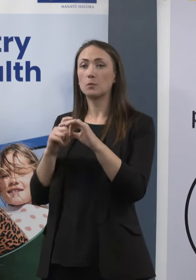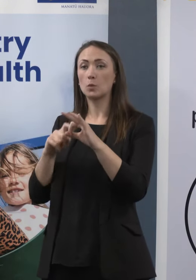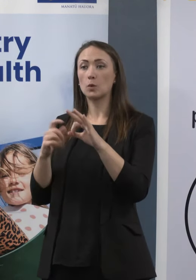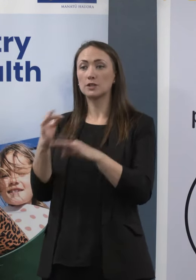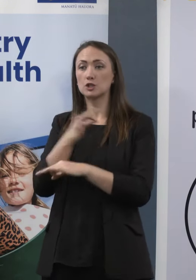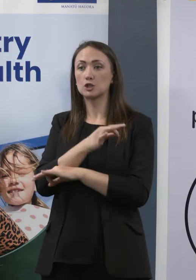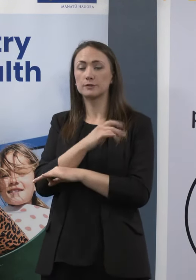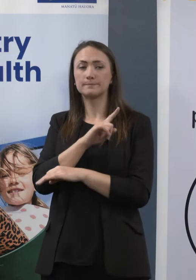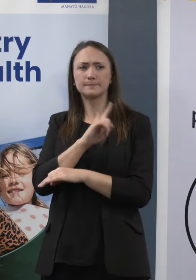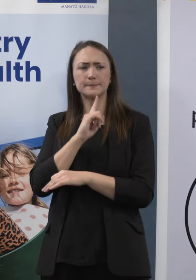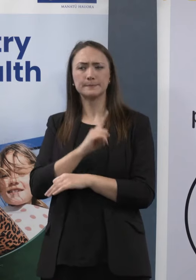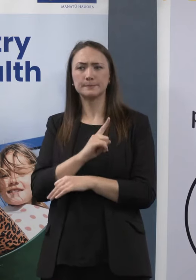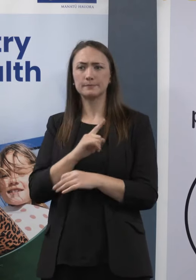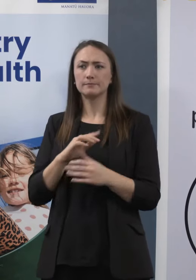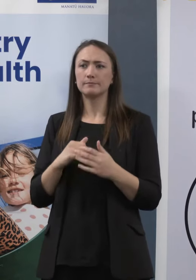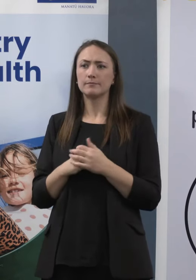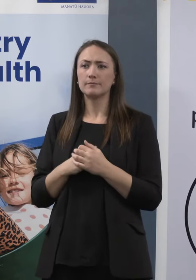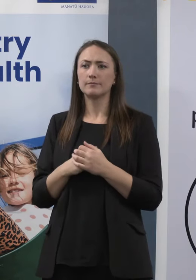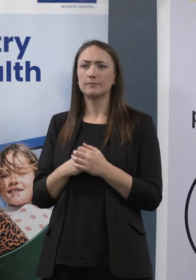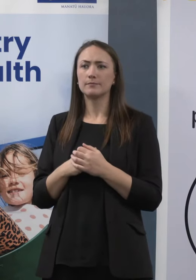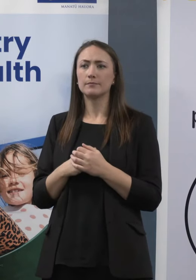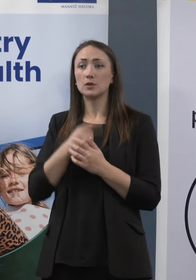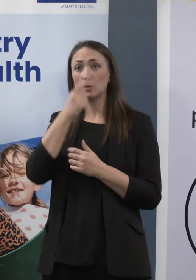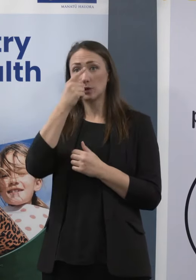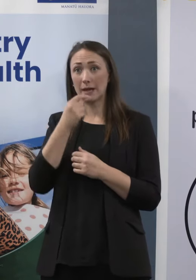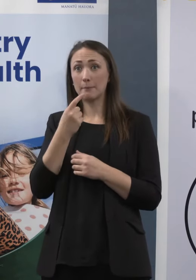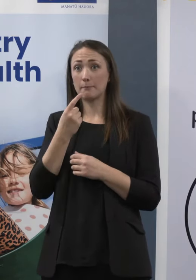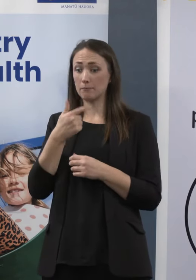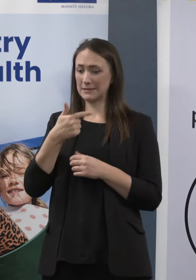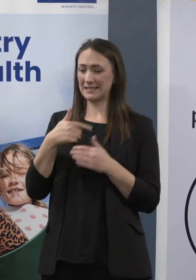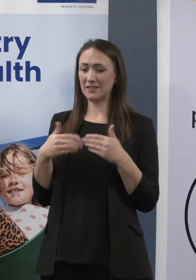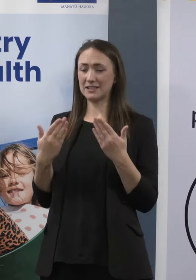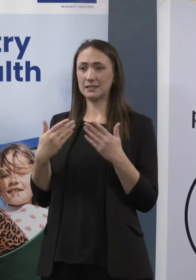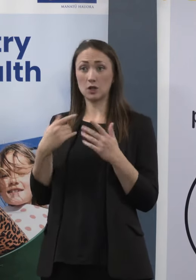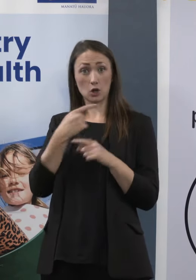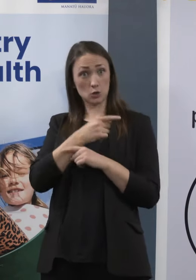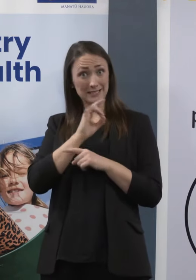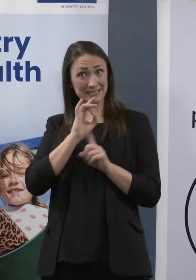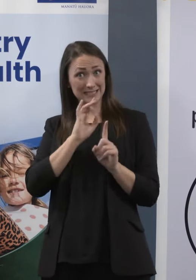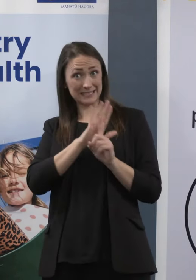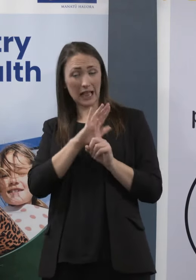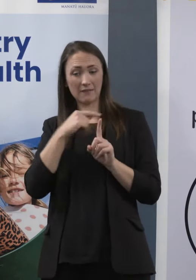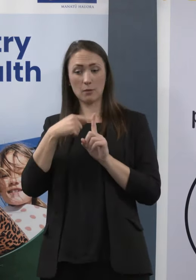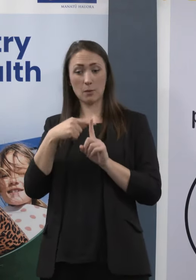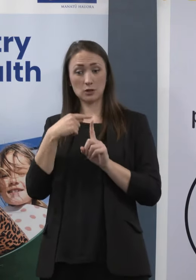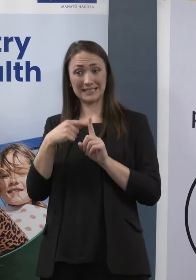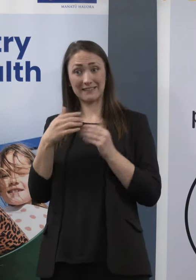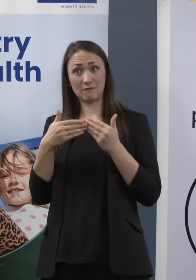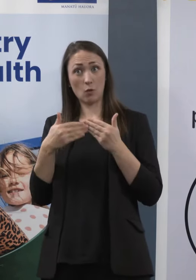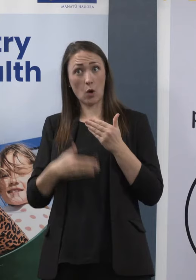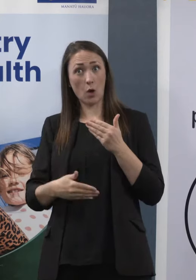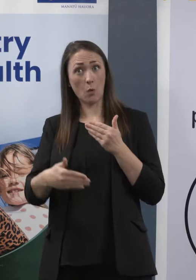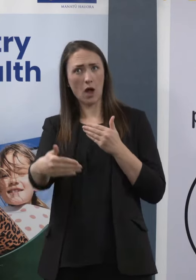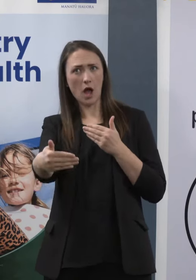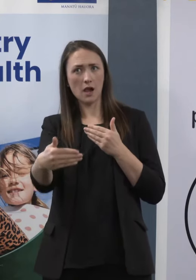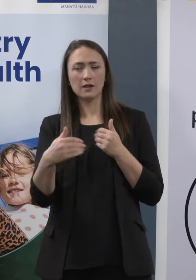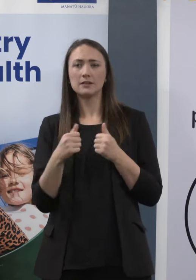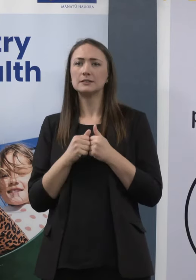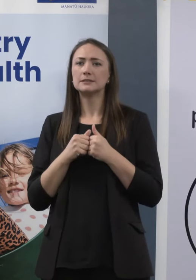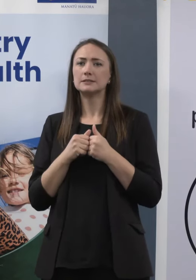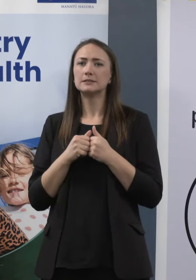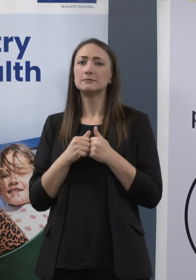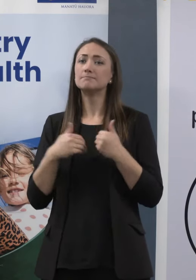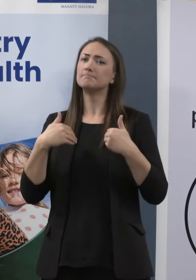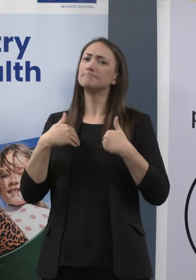You alluded to perhaps testing positive for quite some time afterwards. Was that what you were alluding to? I had the interesting experience of returning a